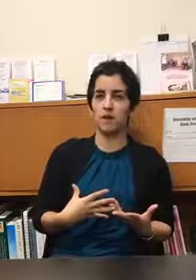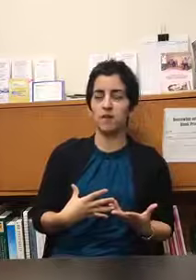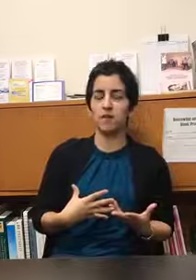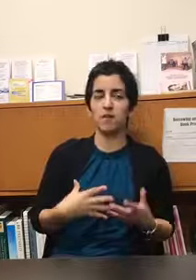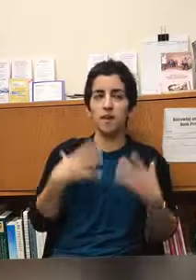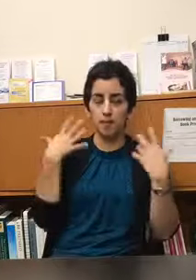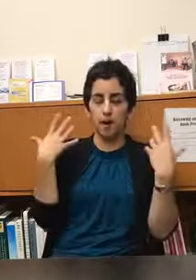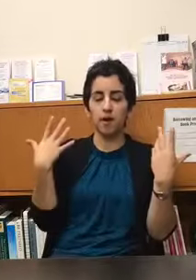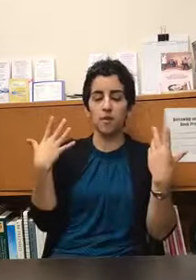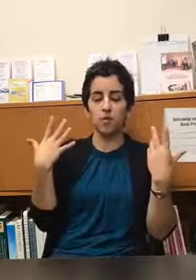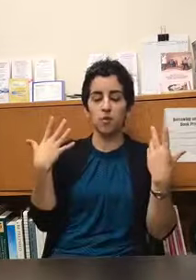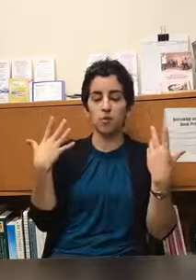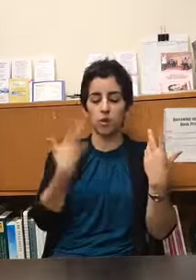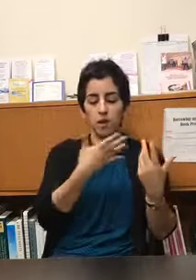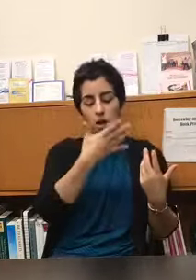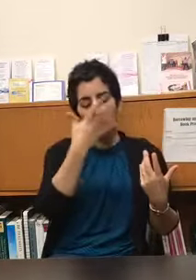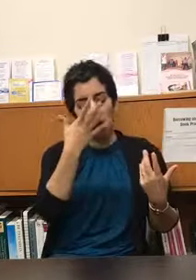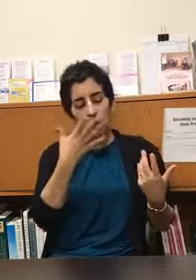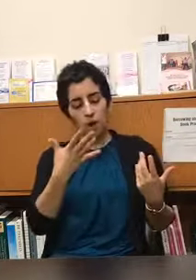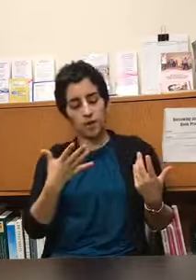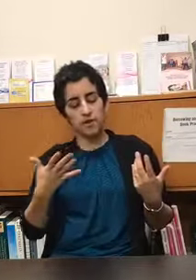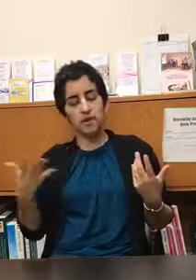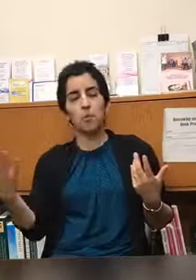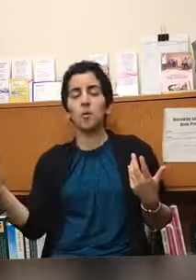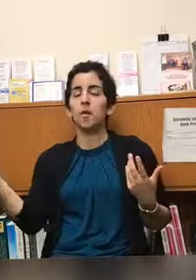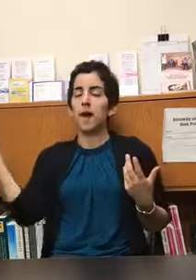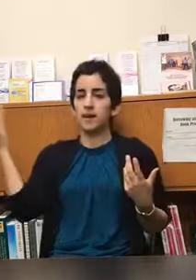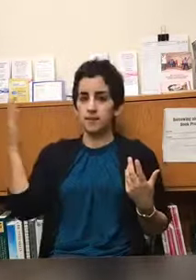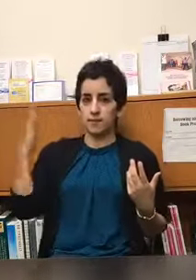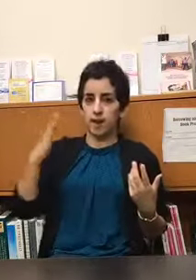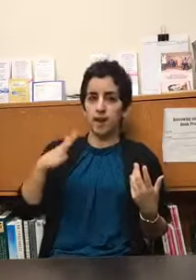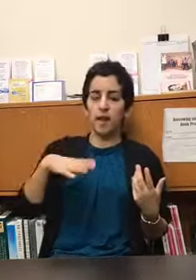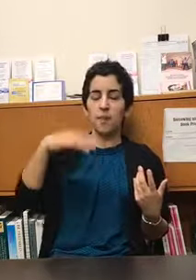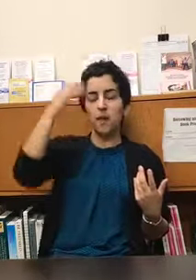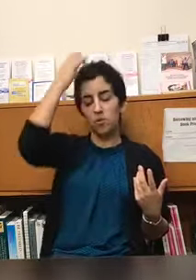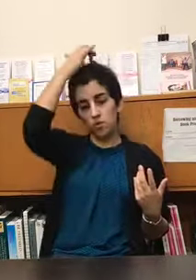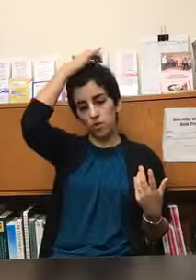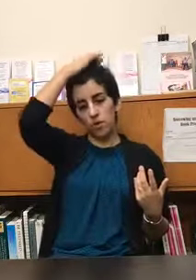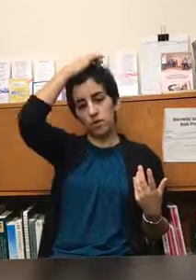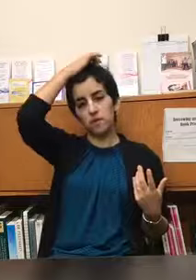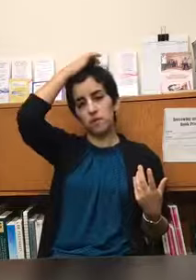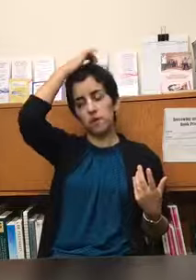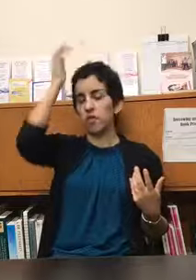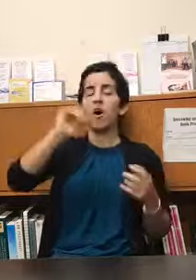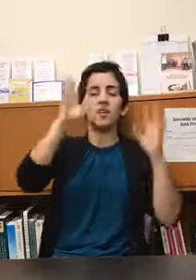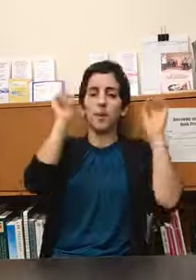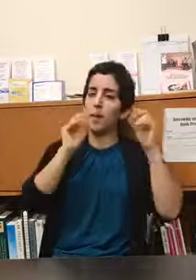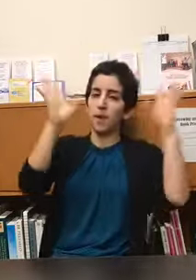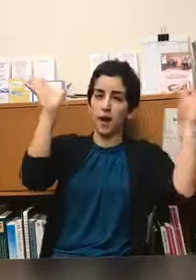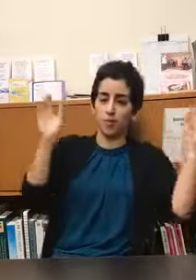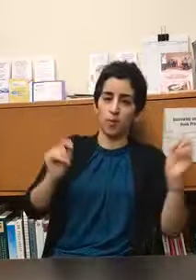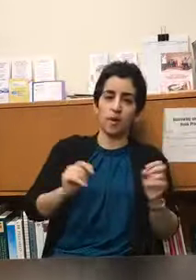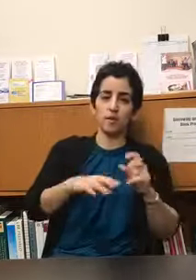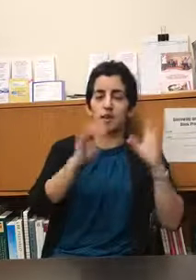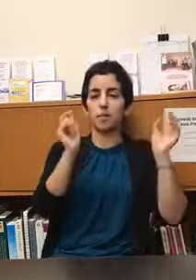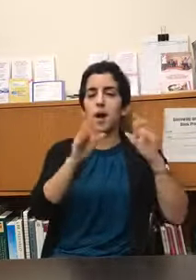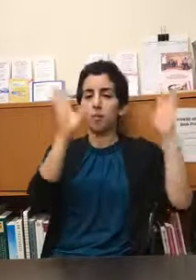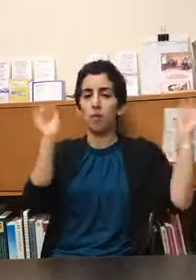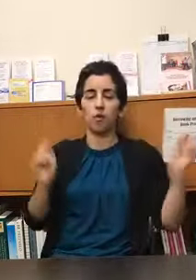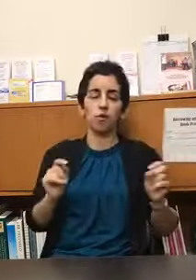think about it if you are in a somewhat relaxed state and then you notice the thoughts popping up right it's kind of like popcorn or